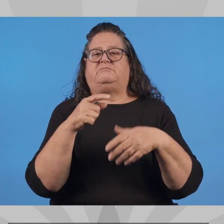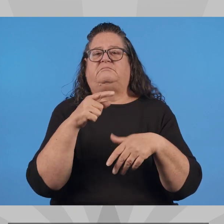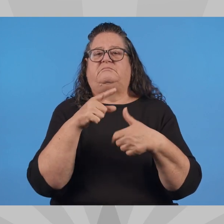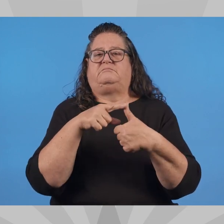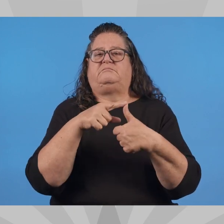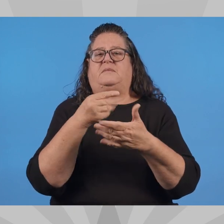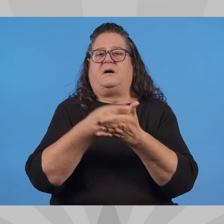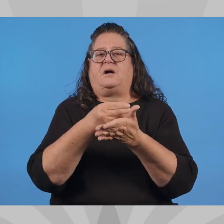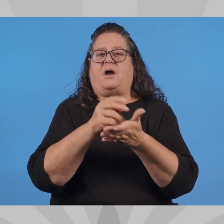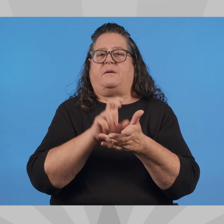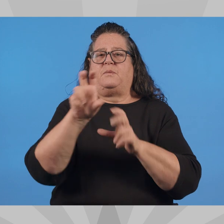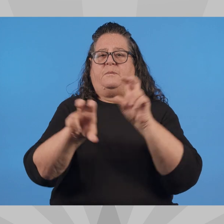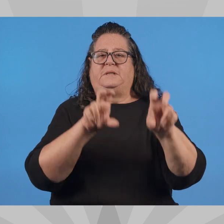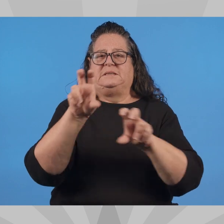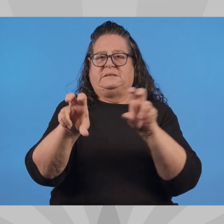Safety.